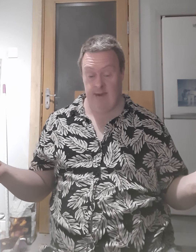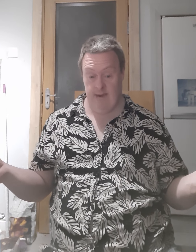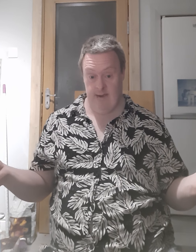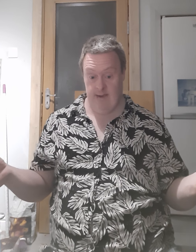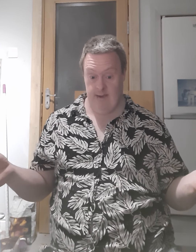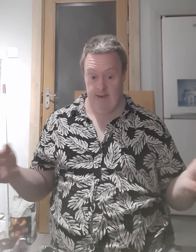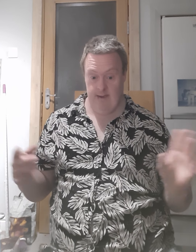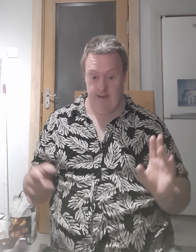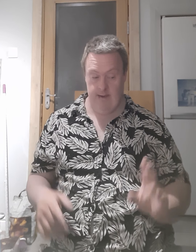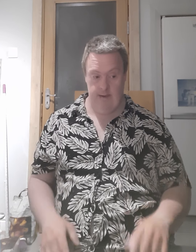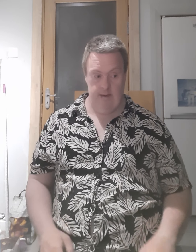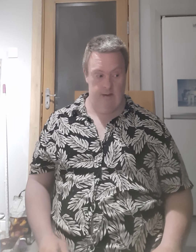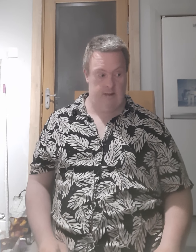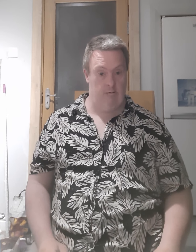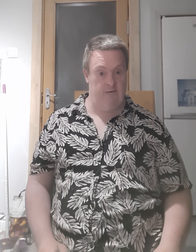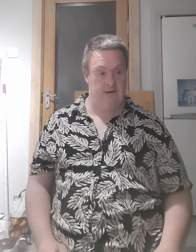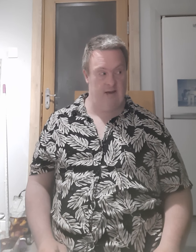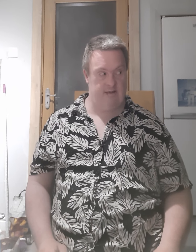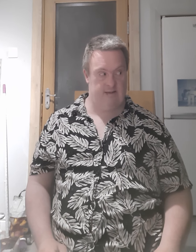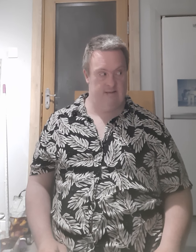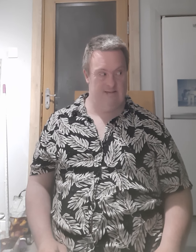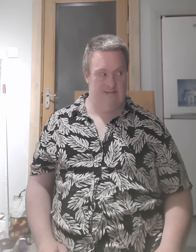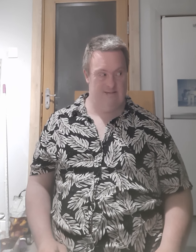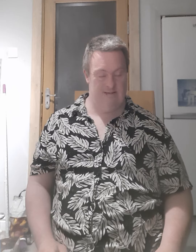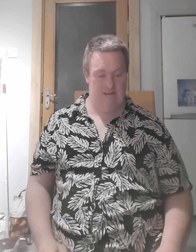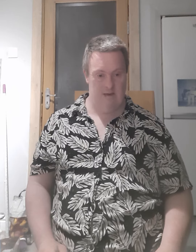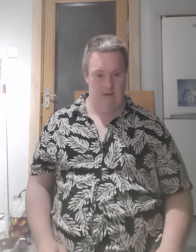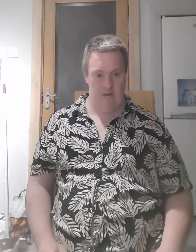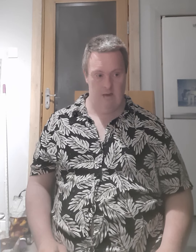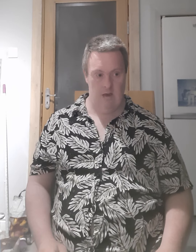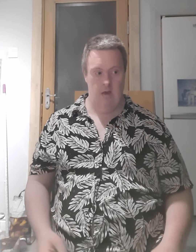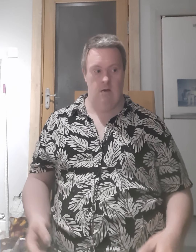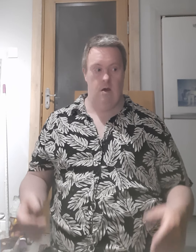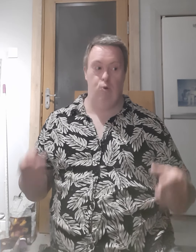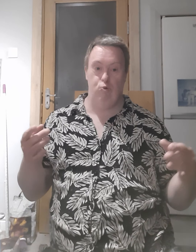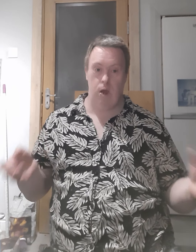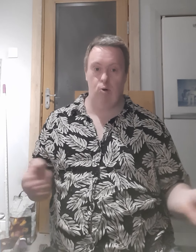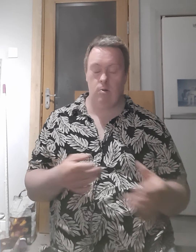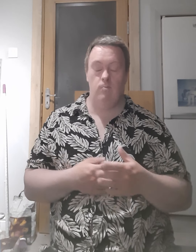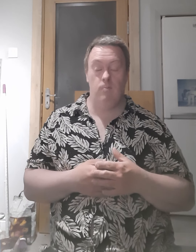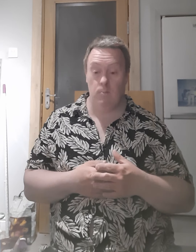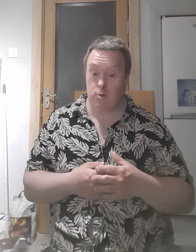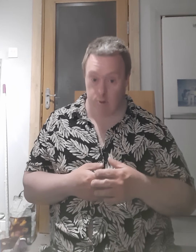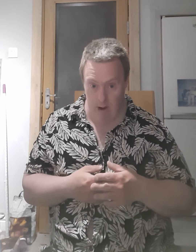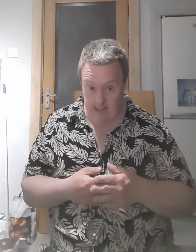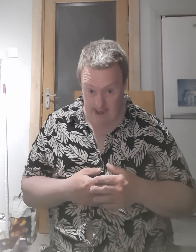sorry friends a real number 20